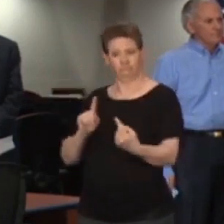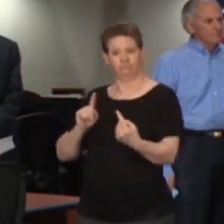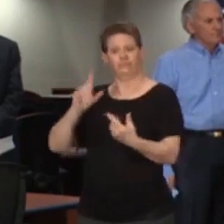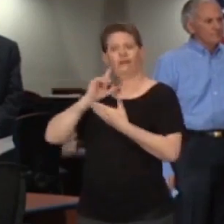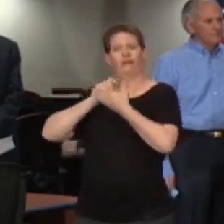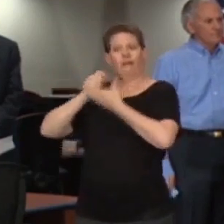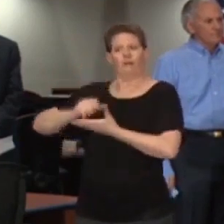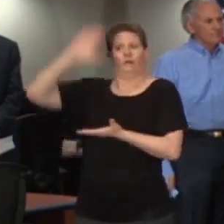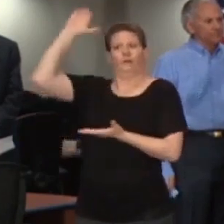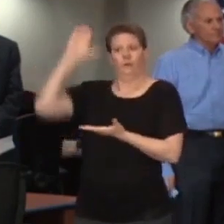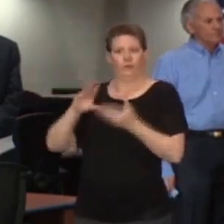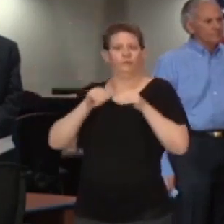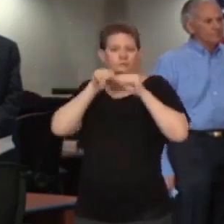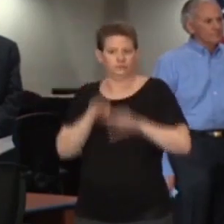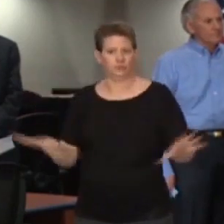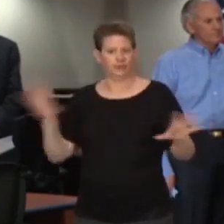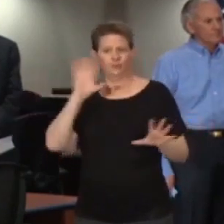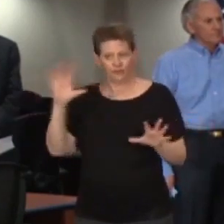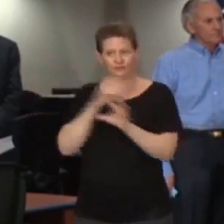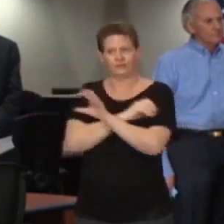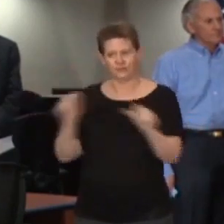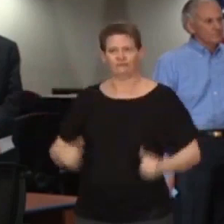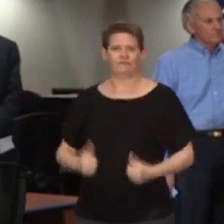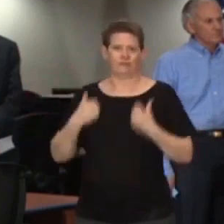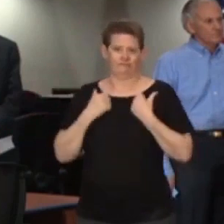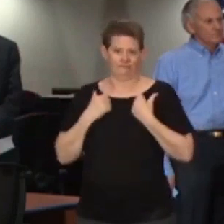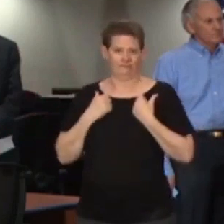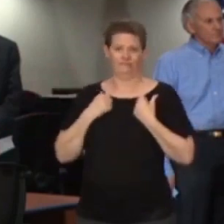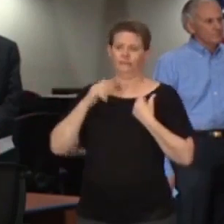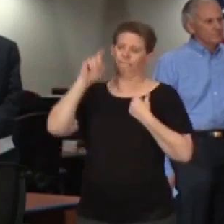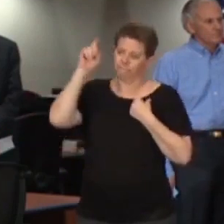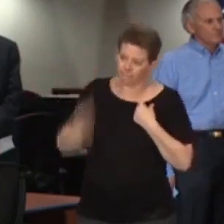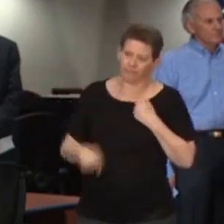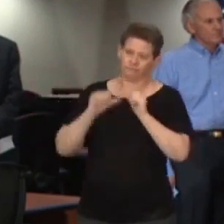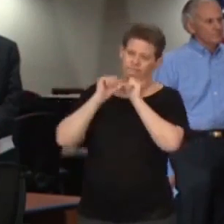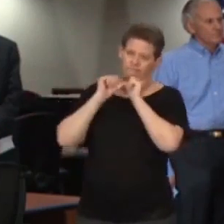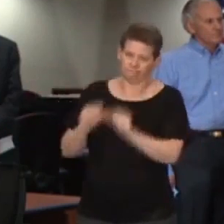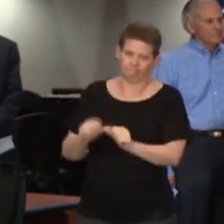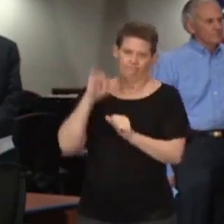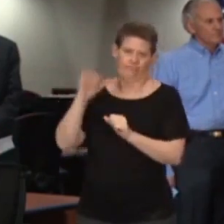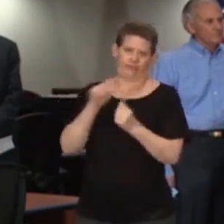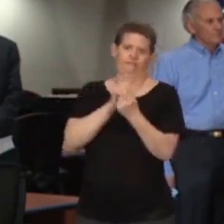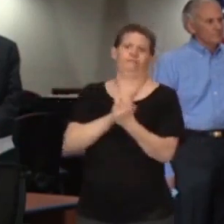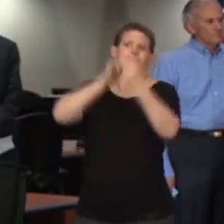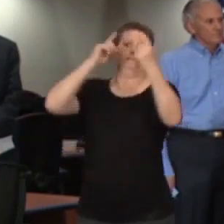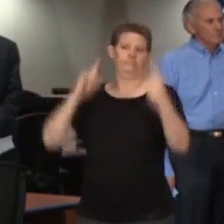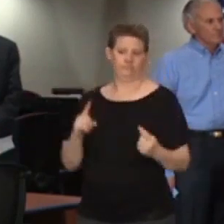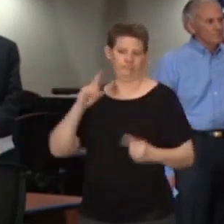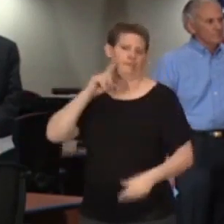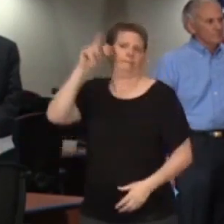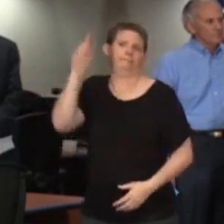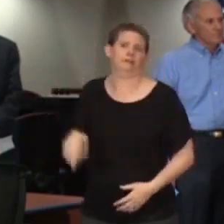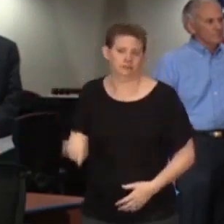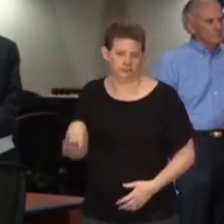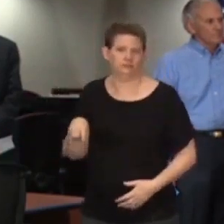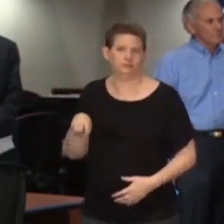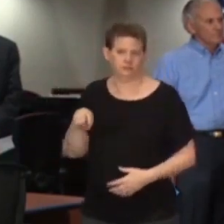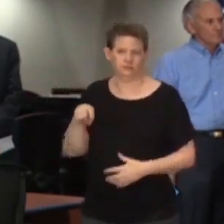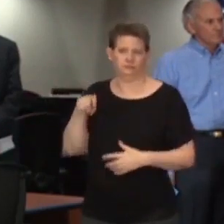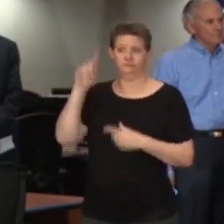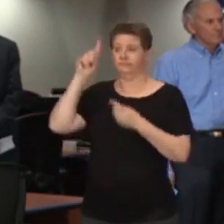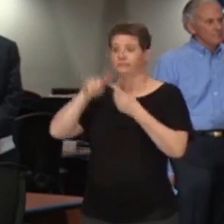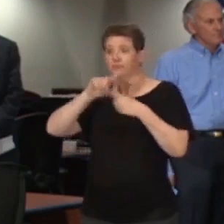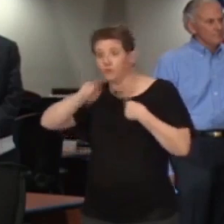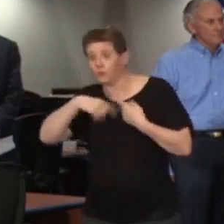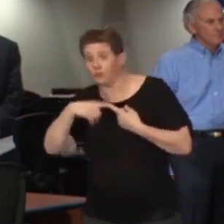lives. And so this must absolutely continue everywhere until we see a significant decline in